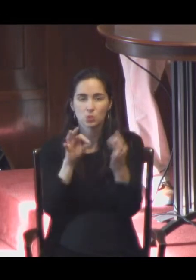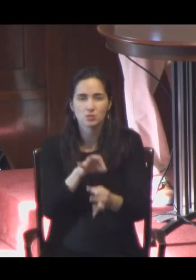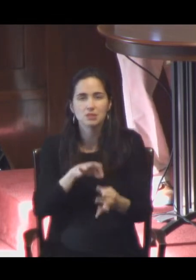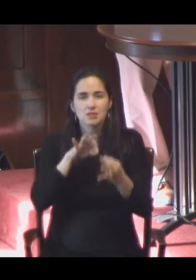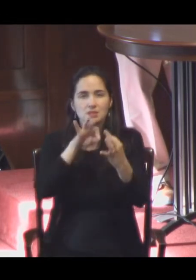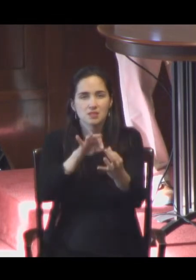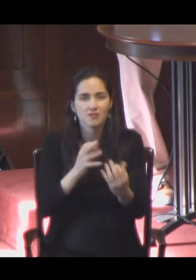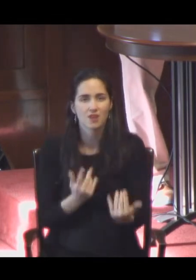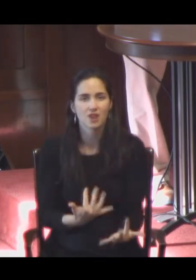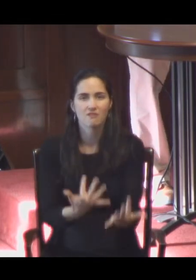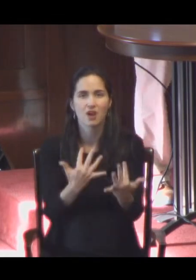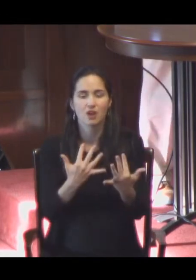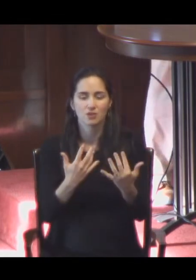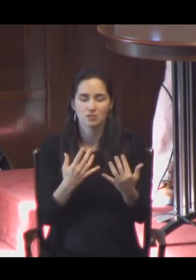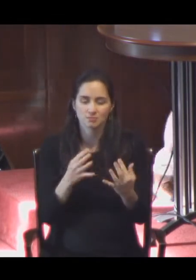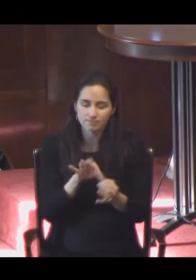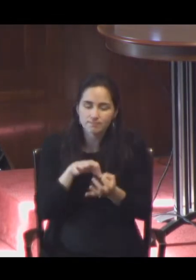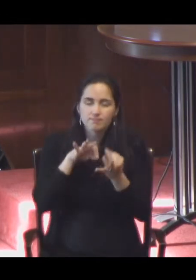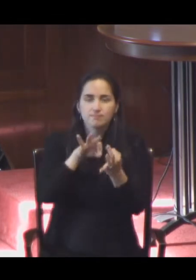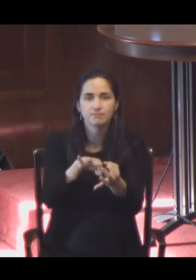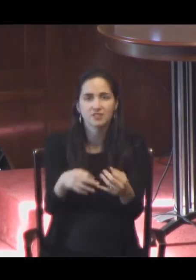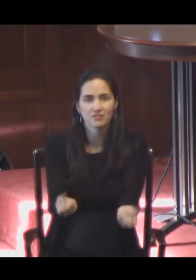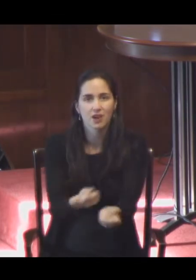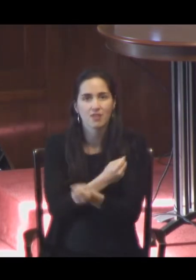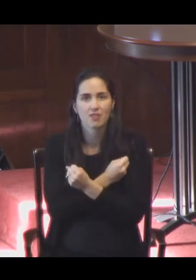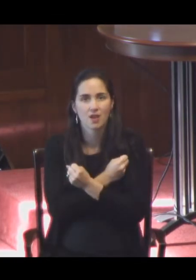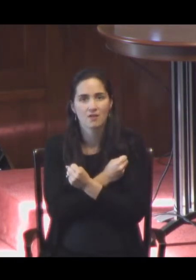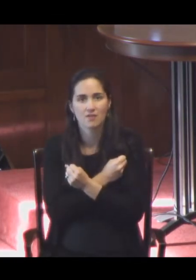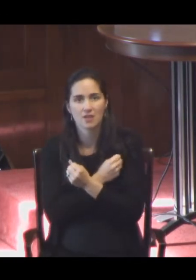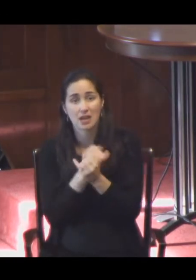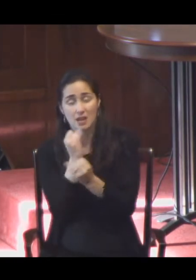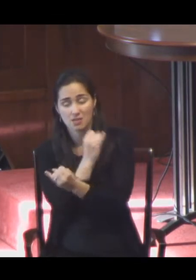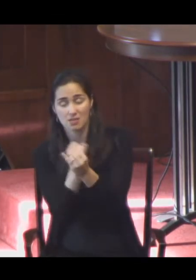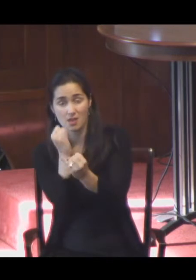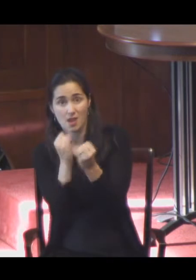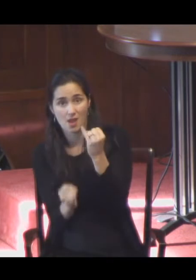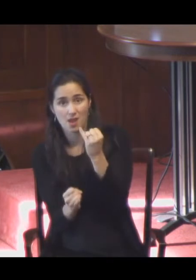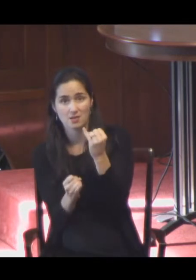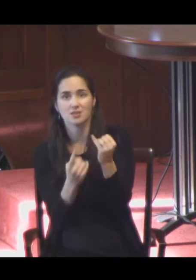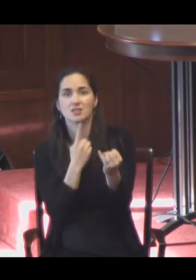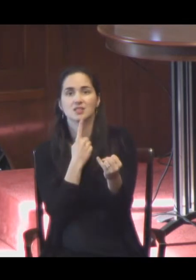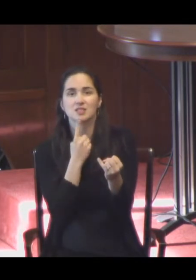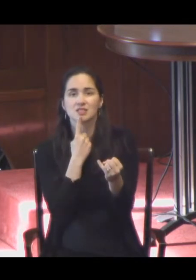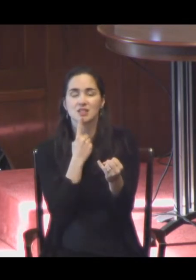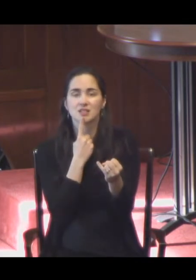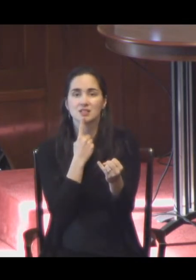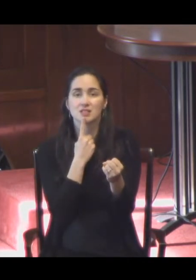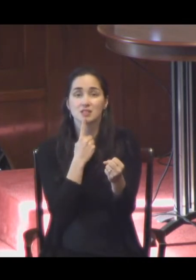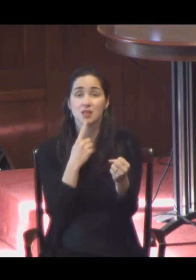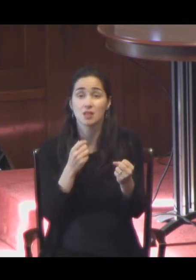divine love. And he says at the very end, with the drawing of this love, and the voice of this calling,